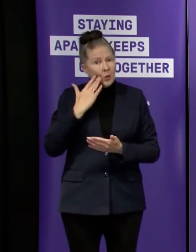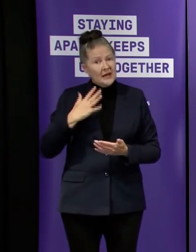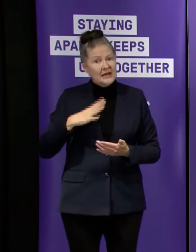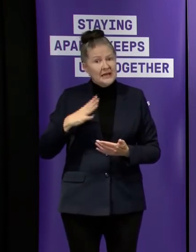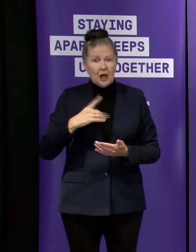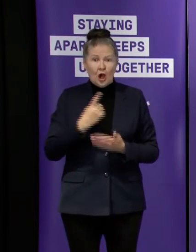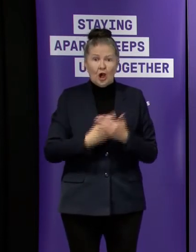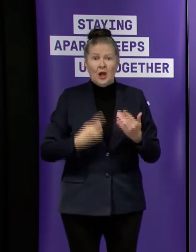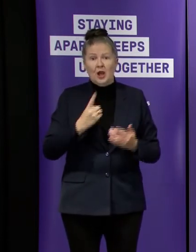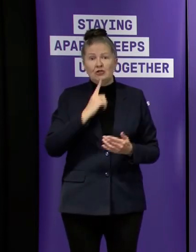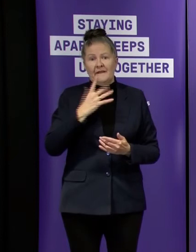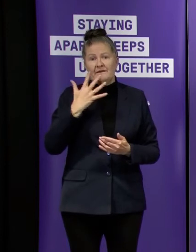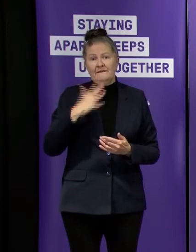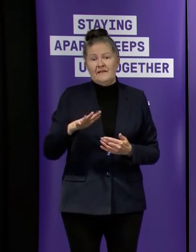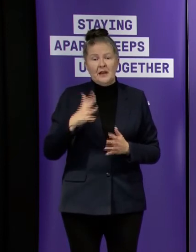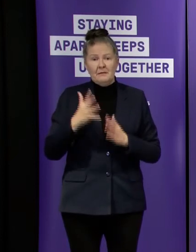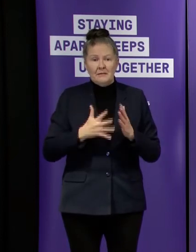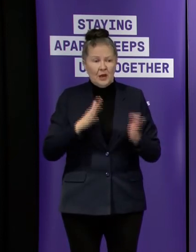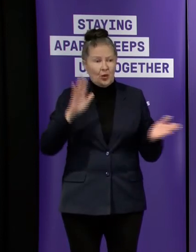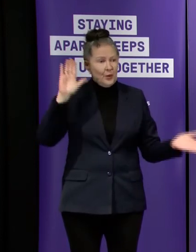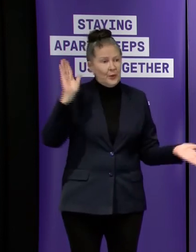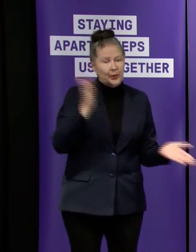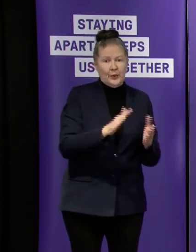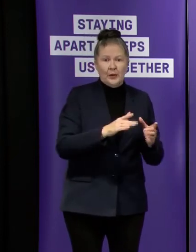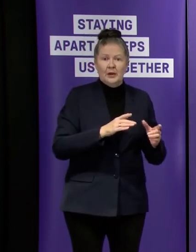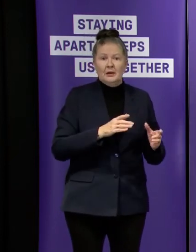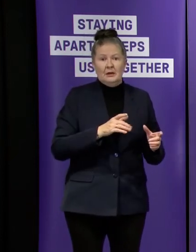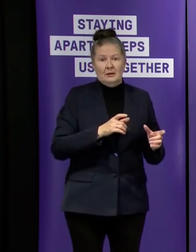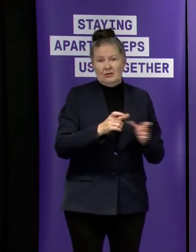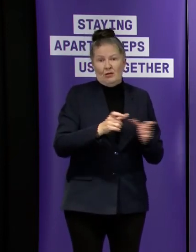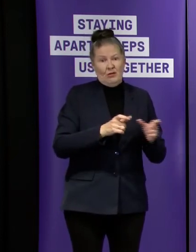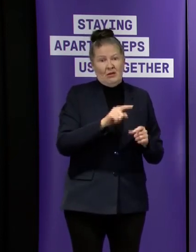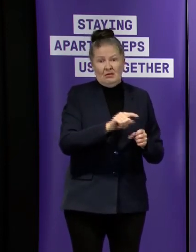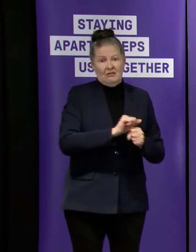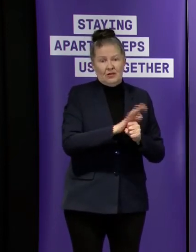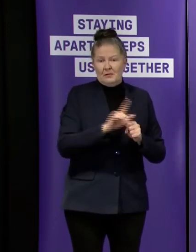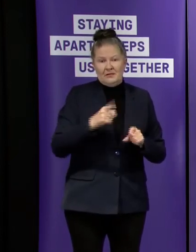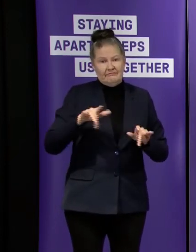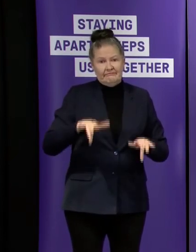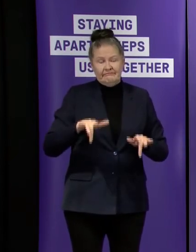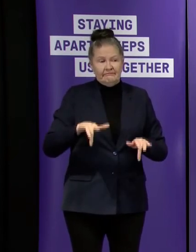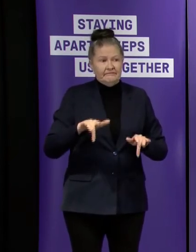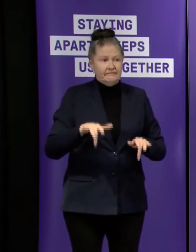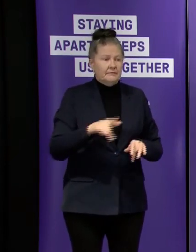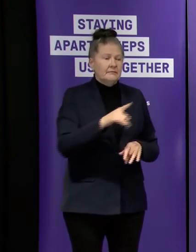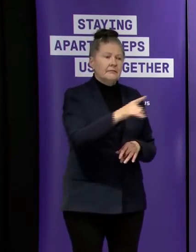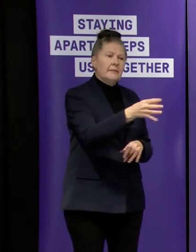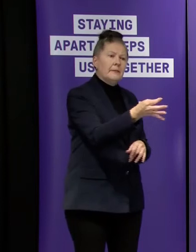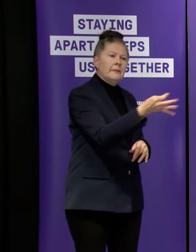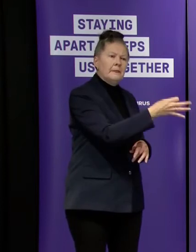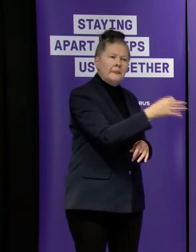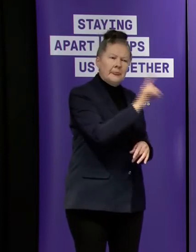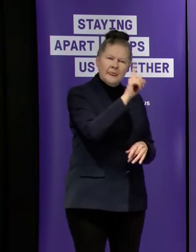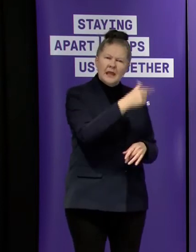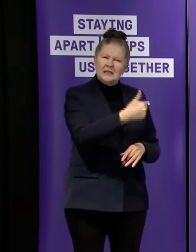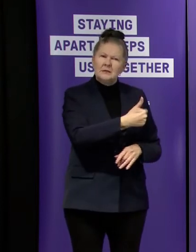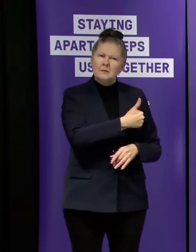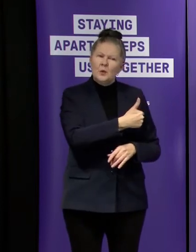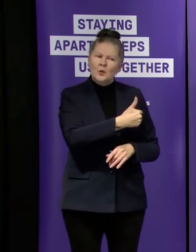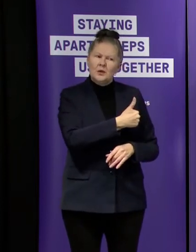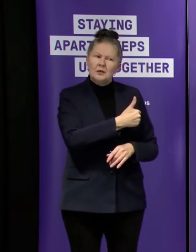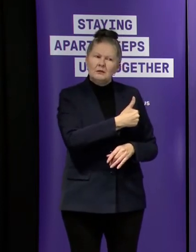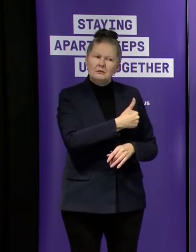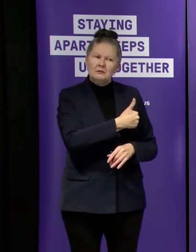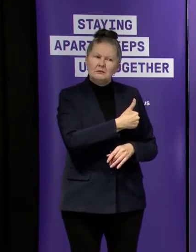the phone that day's not coming uh for a while yet we had an example on the radio this morning of um a woman whose